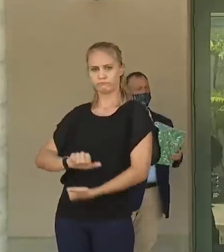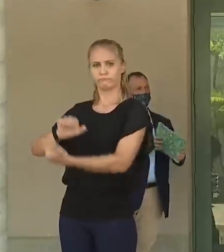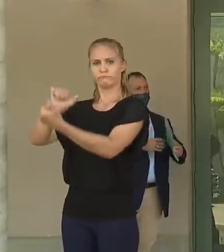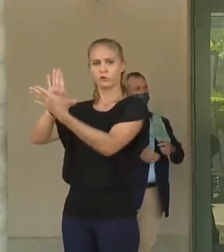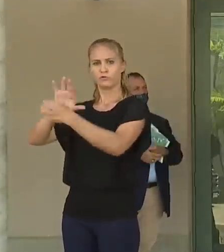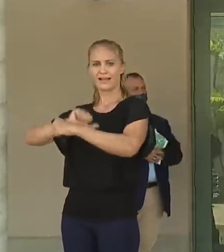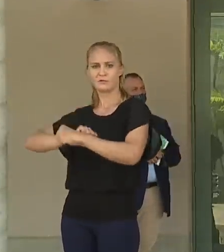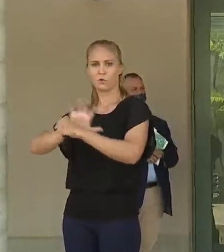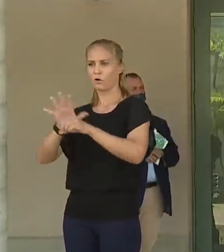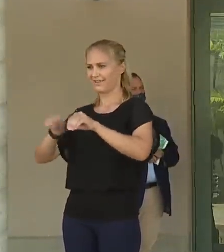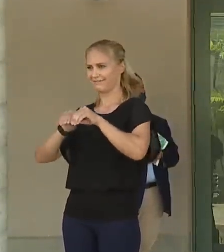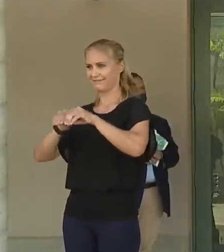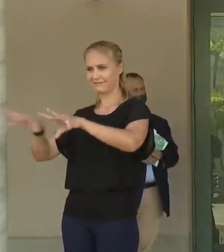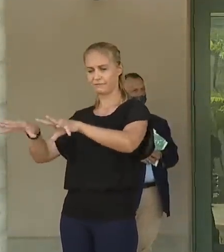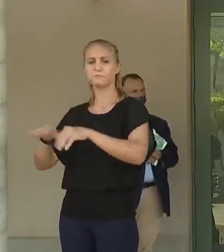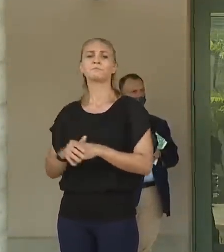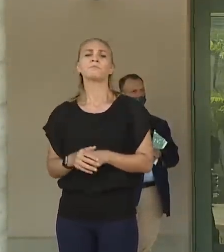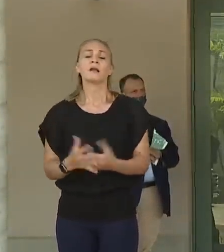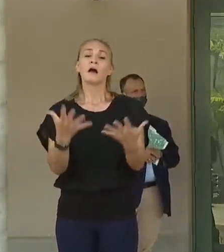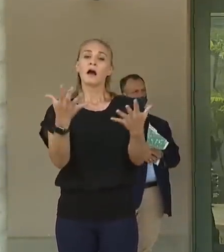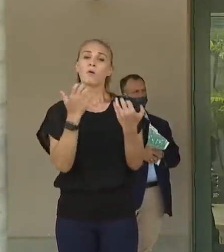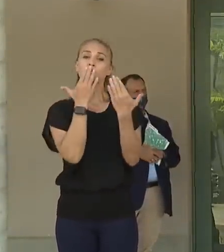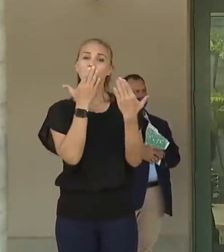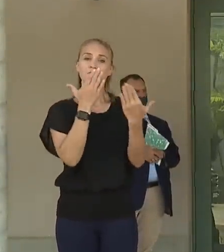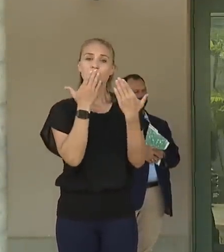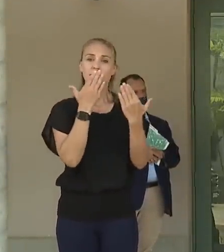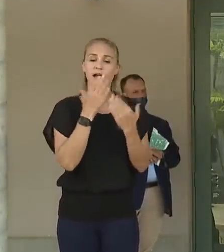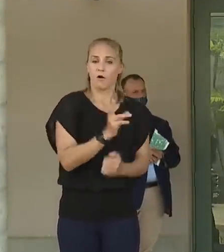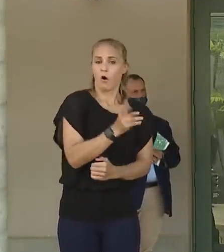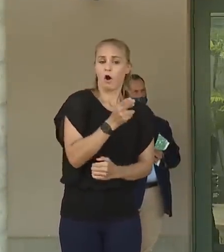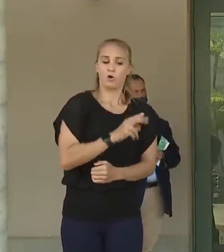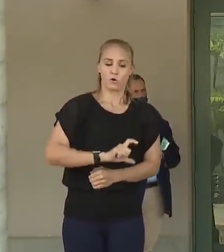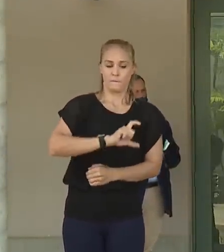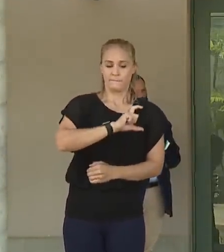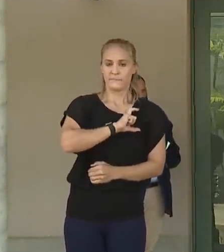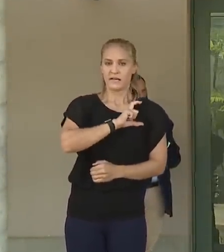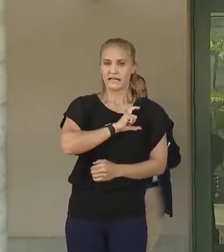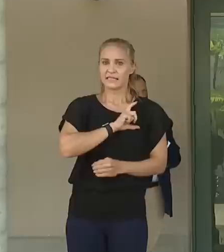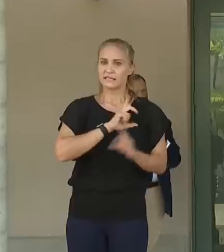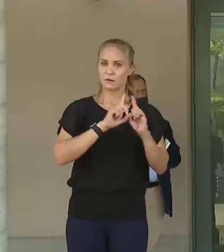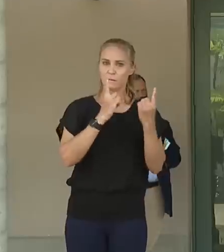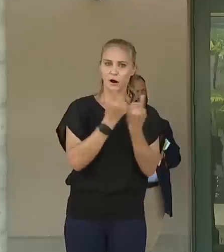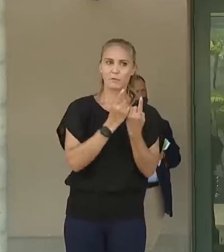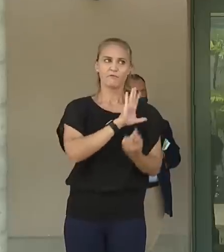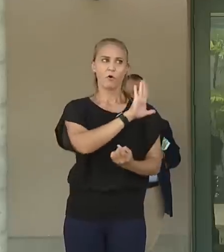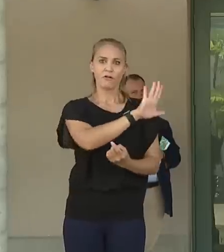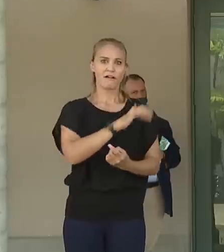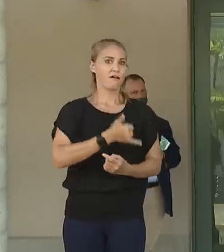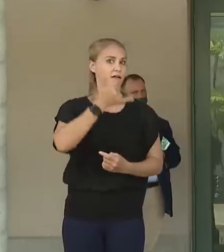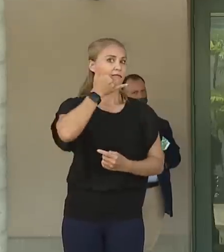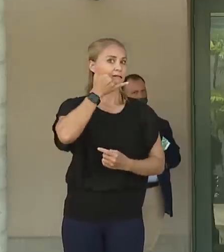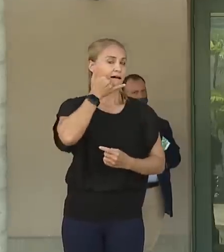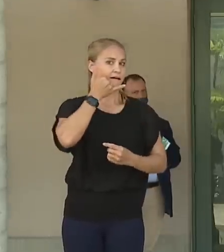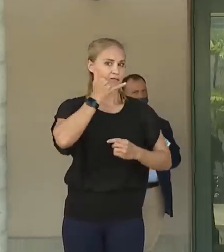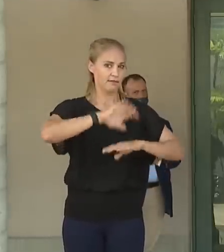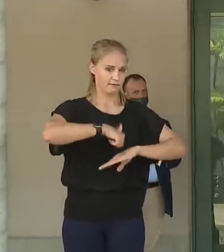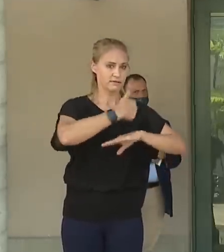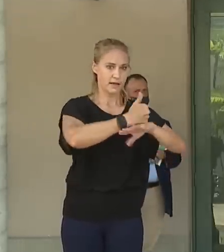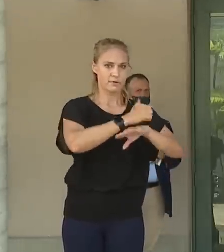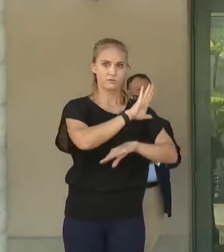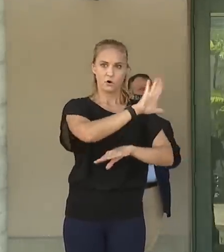virus. And I particularly want to thank the Honolulu Police Department for the hotline they put up, for their enforcement,